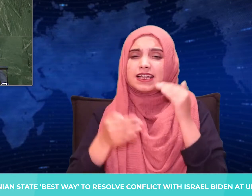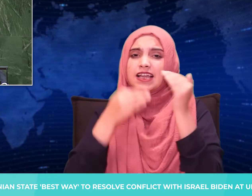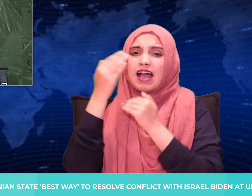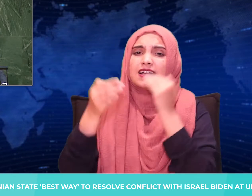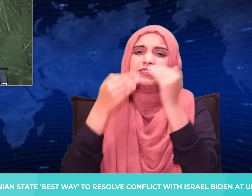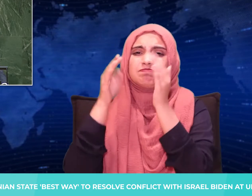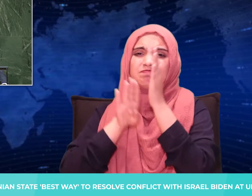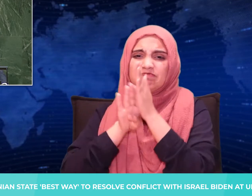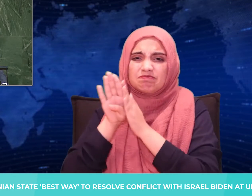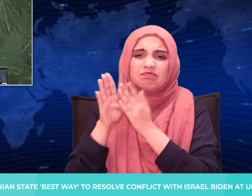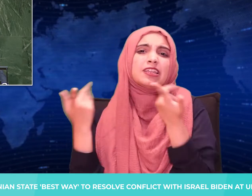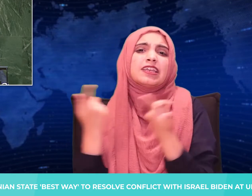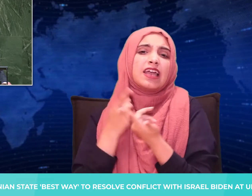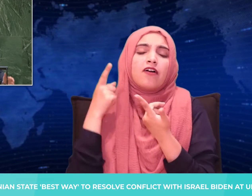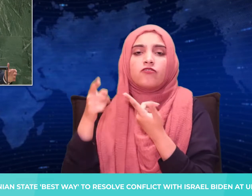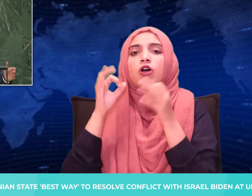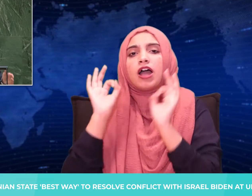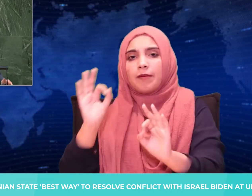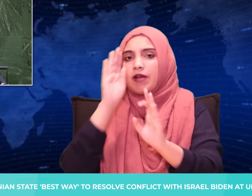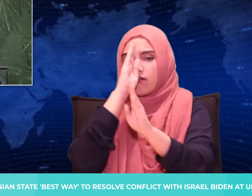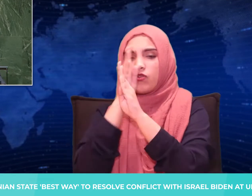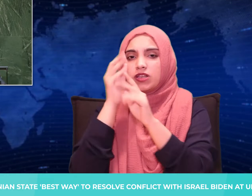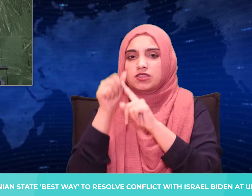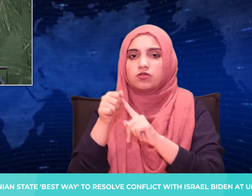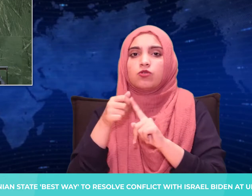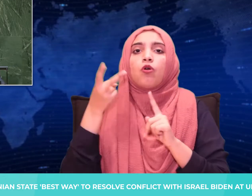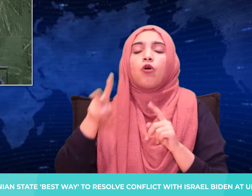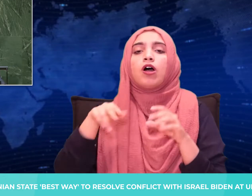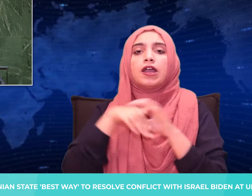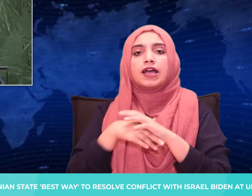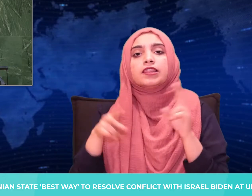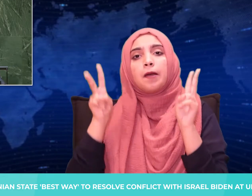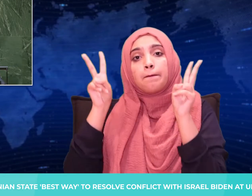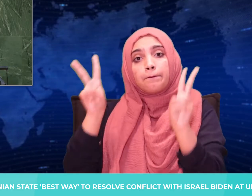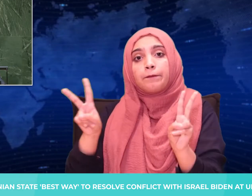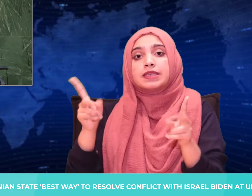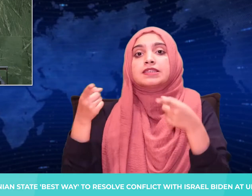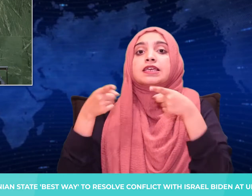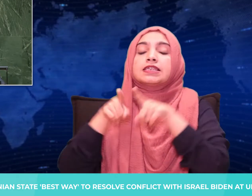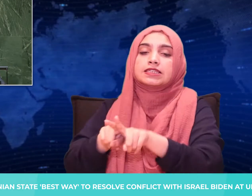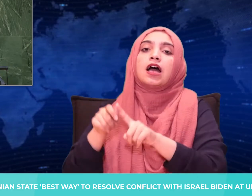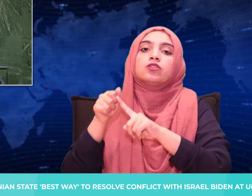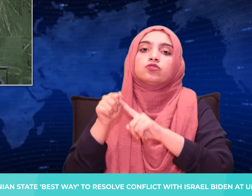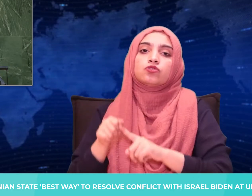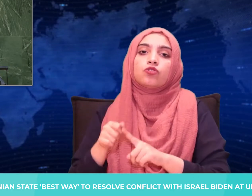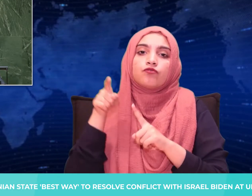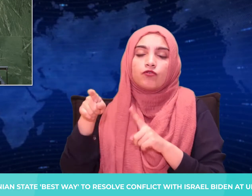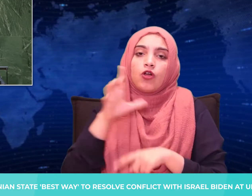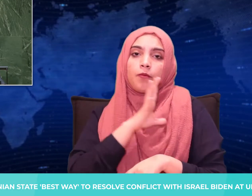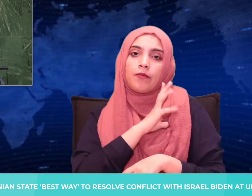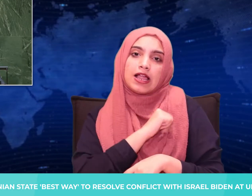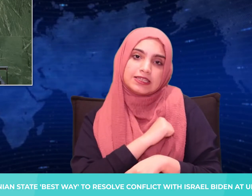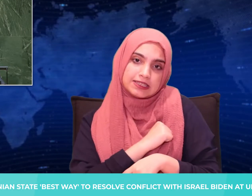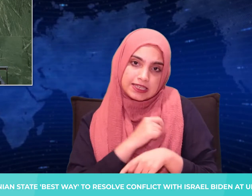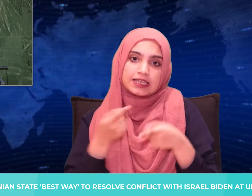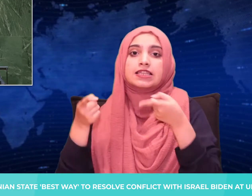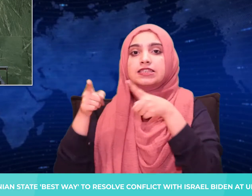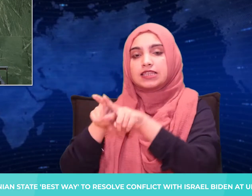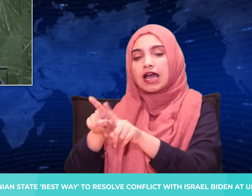Jewish democratic state, living in peace alongside a viable, sovereign and democratic Palestinian state,